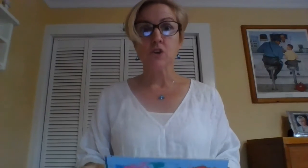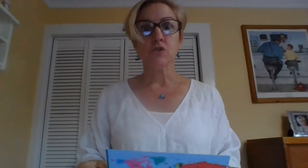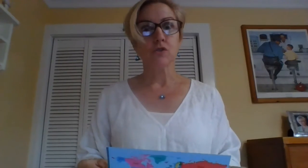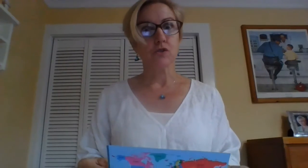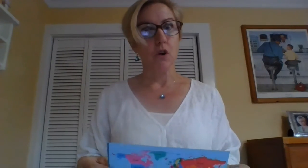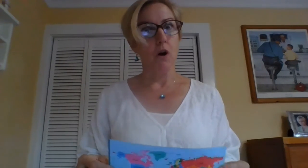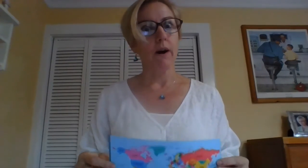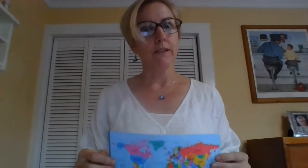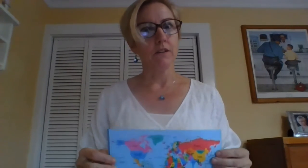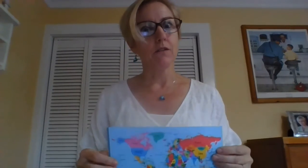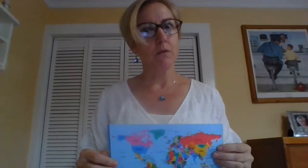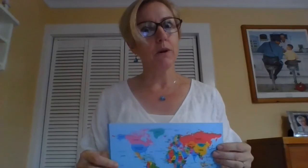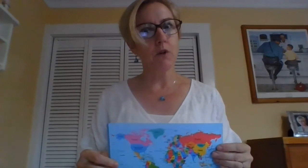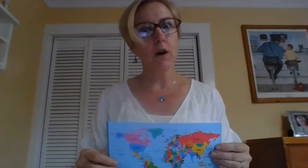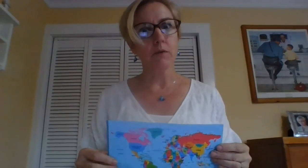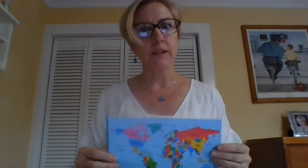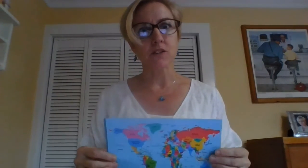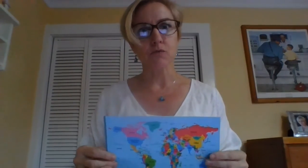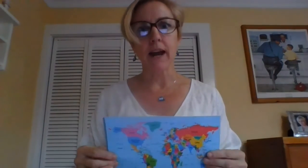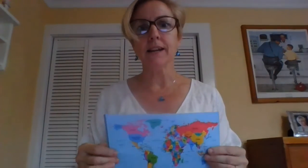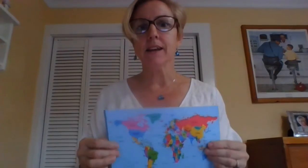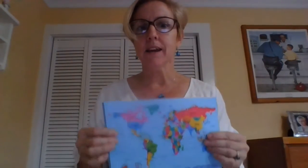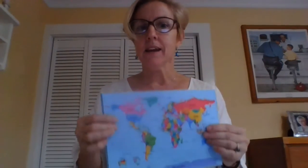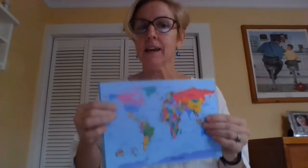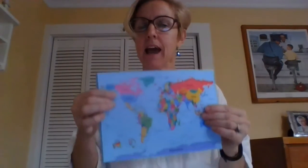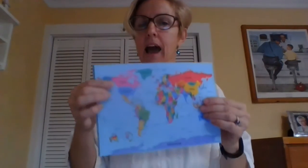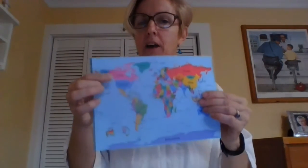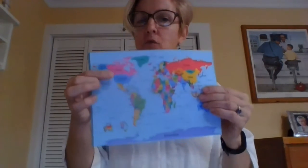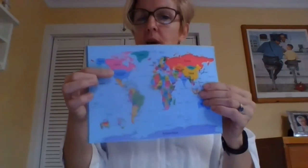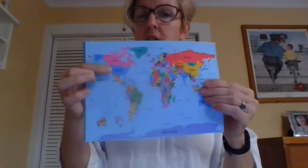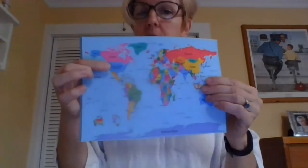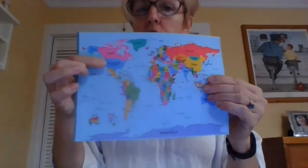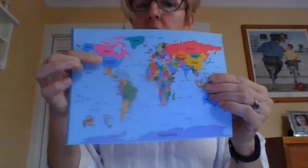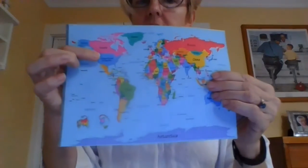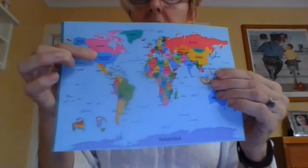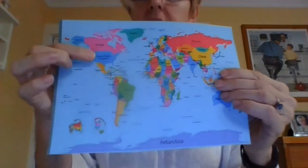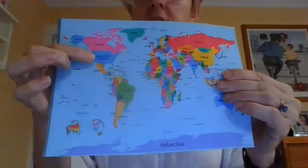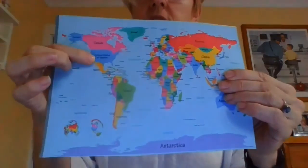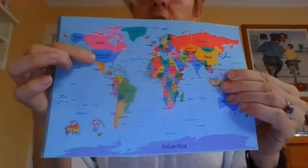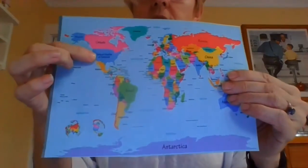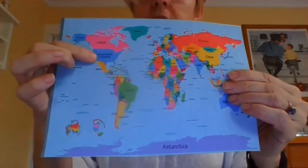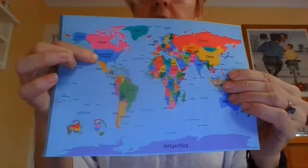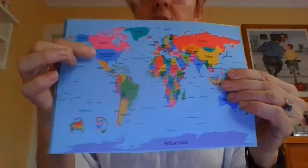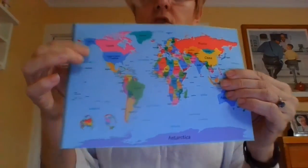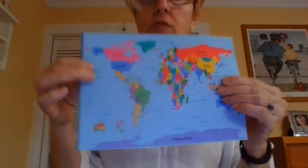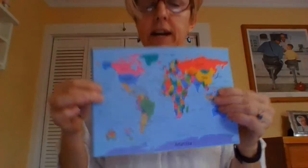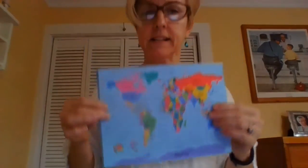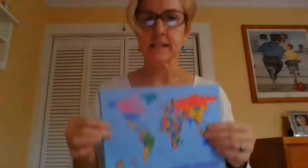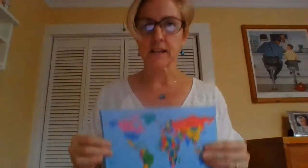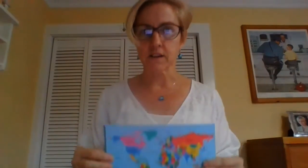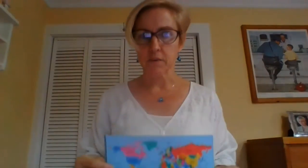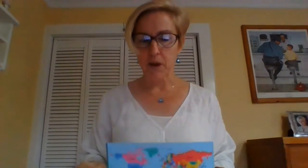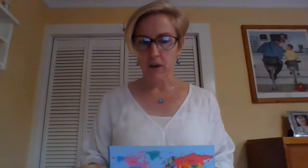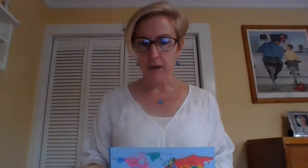So I think you know where I'm going with this, right? How do we communicate here in the United States of America?